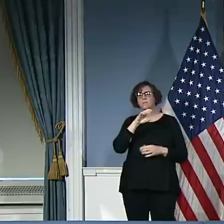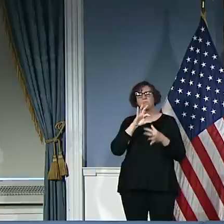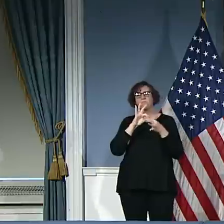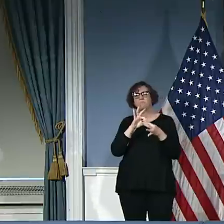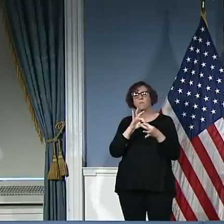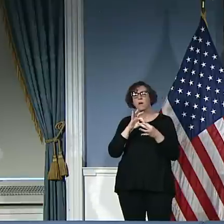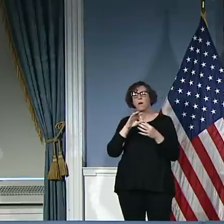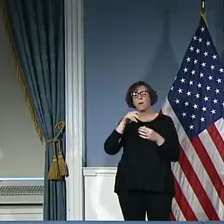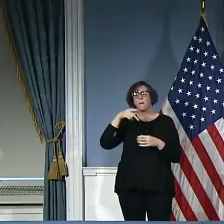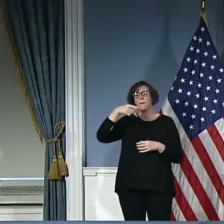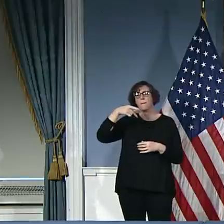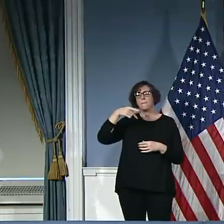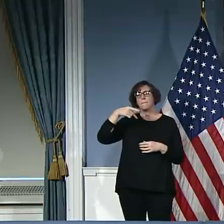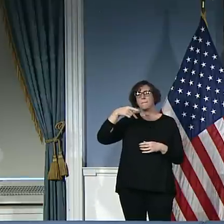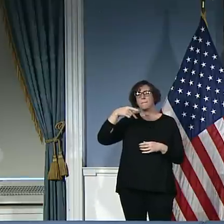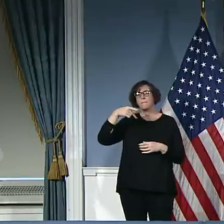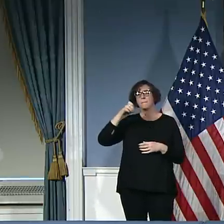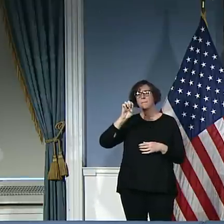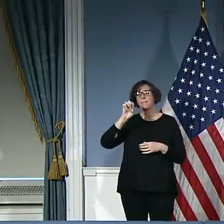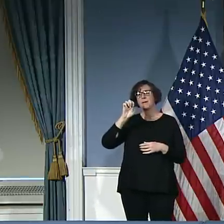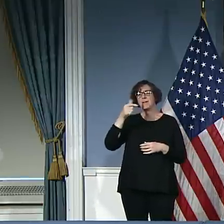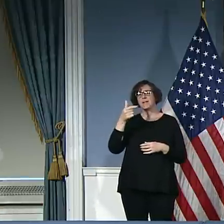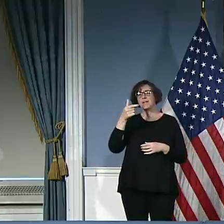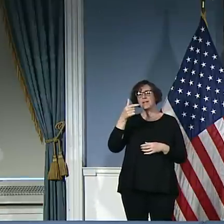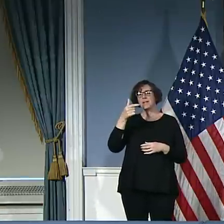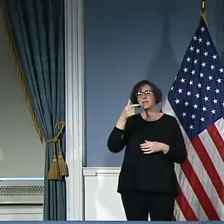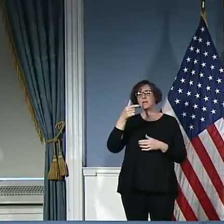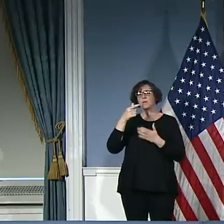Just to clarify, $1.3 billion,